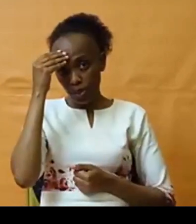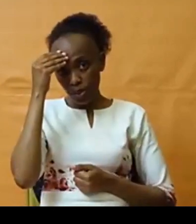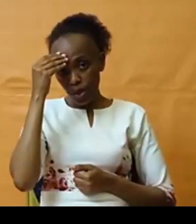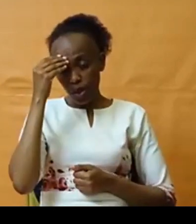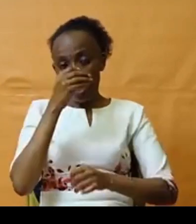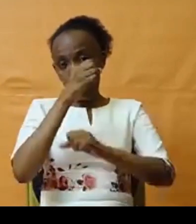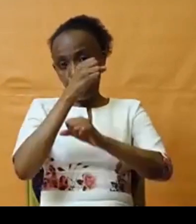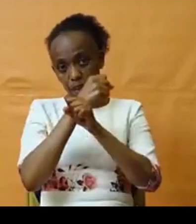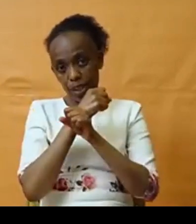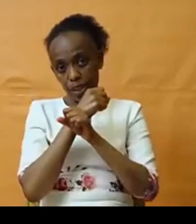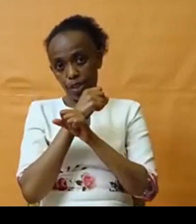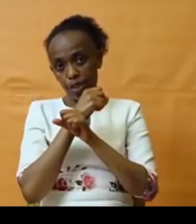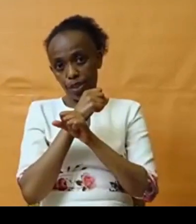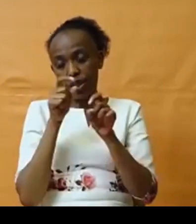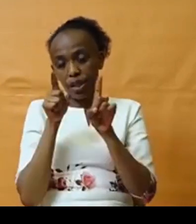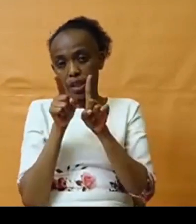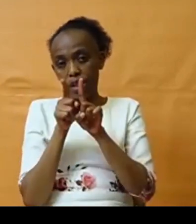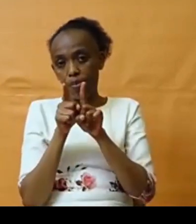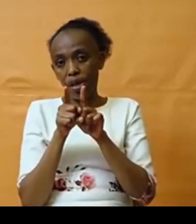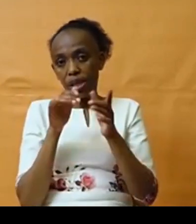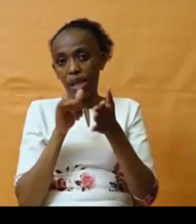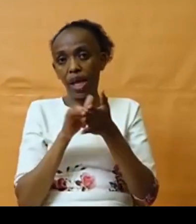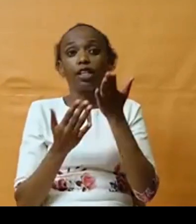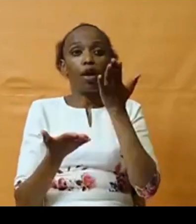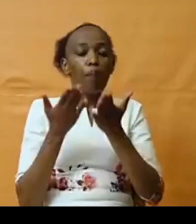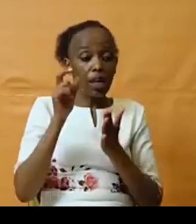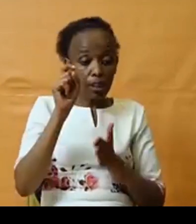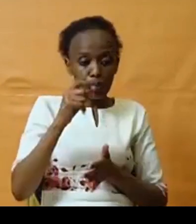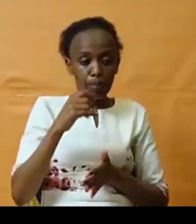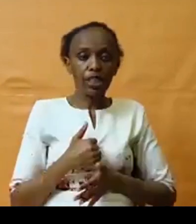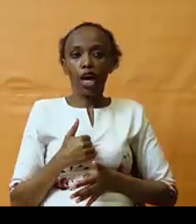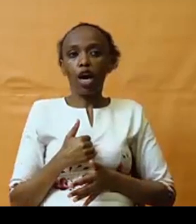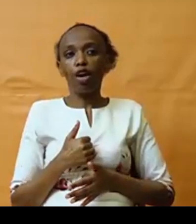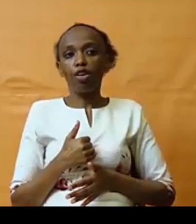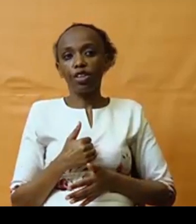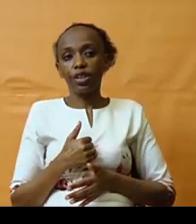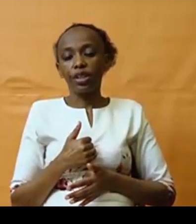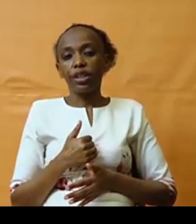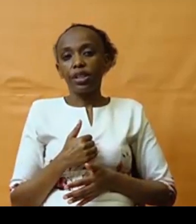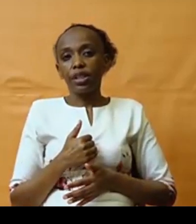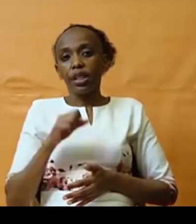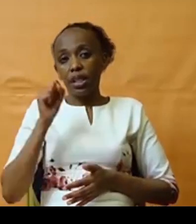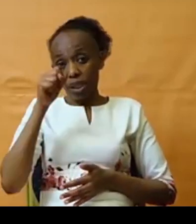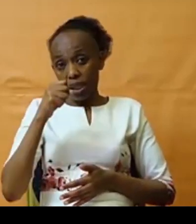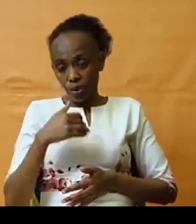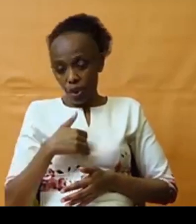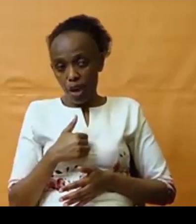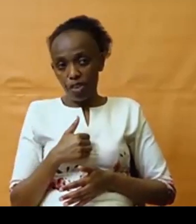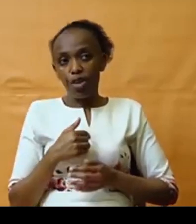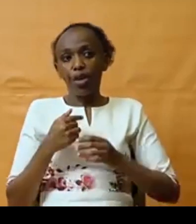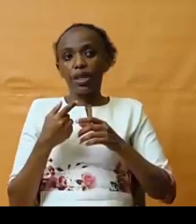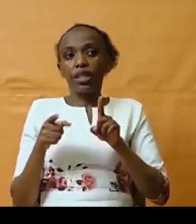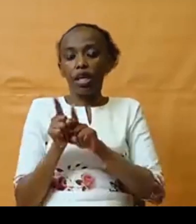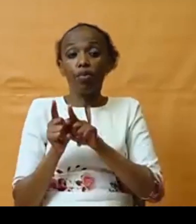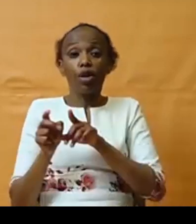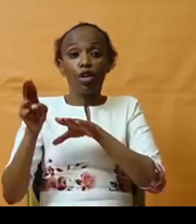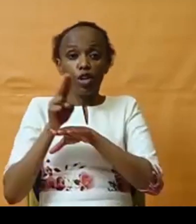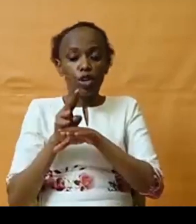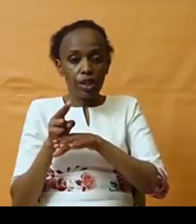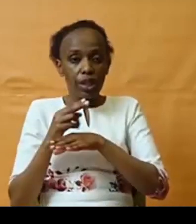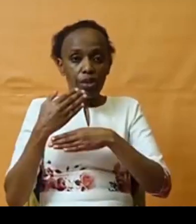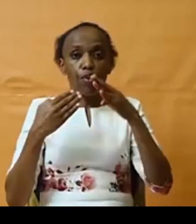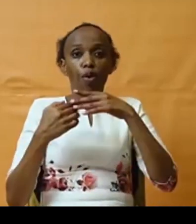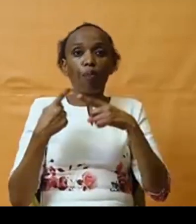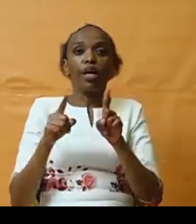that balance in terms of, yes, you are building roads. Yes, you are building huge infrastructure. But can you also look